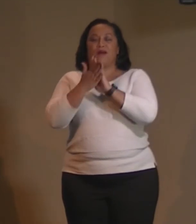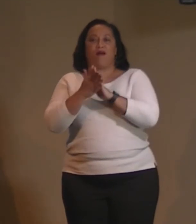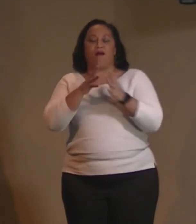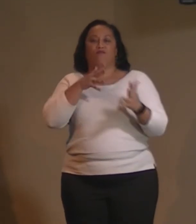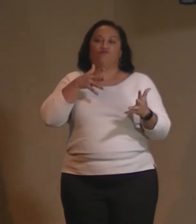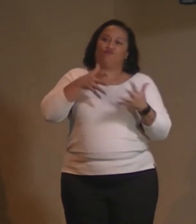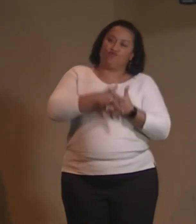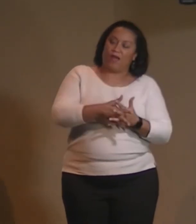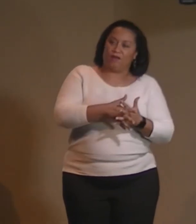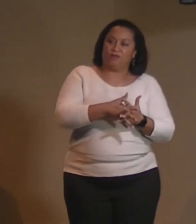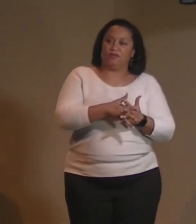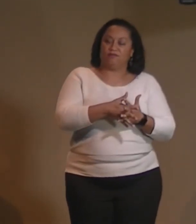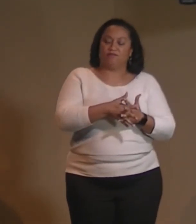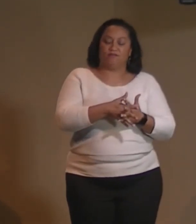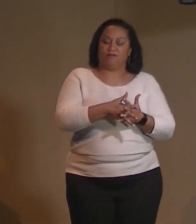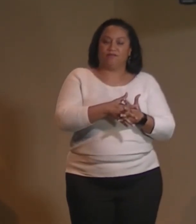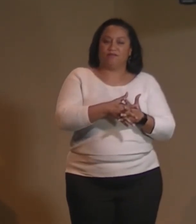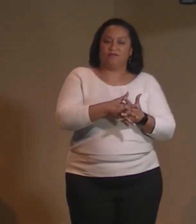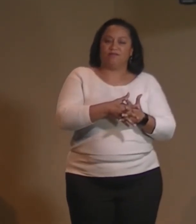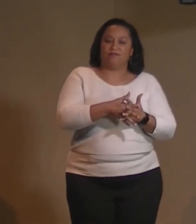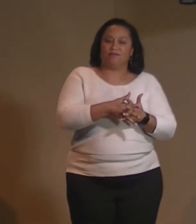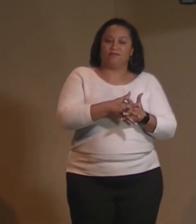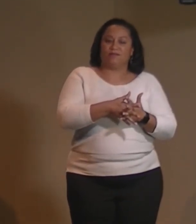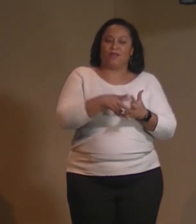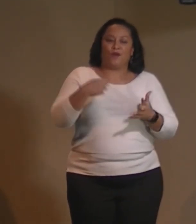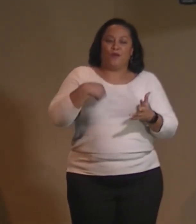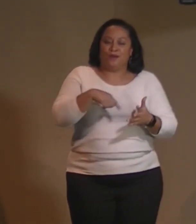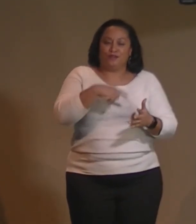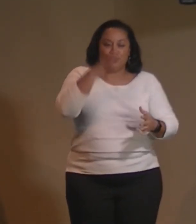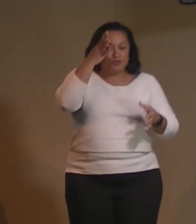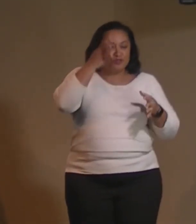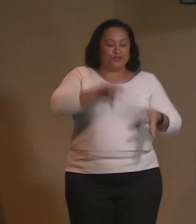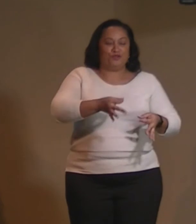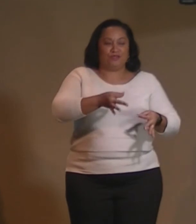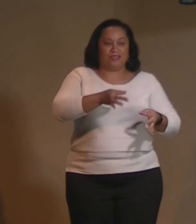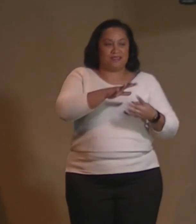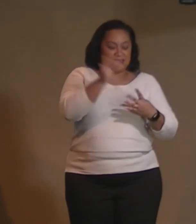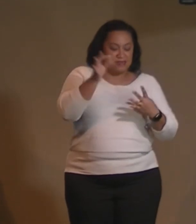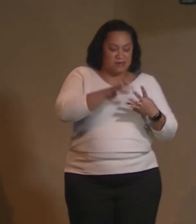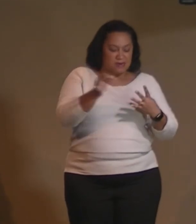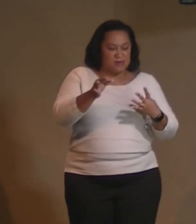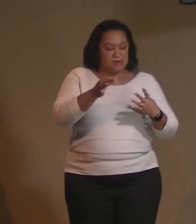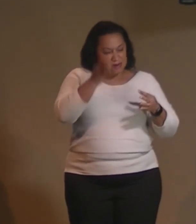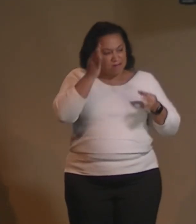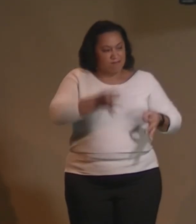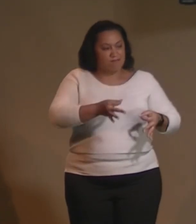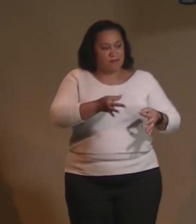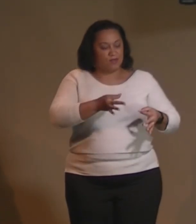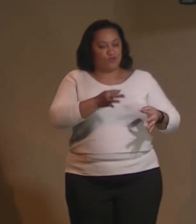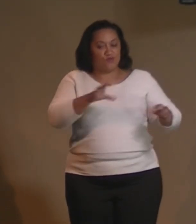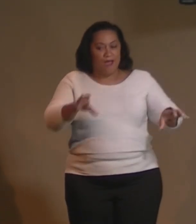first thought? What is the first thought I am choosing consciously, actively to put into the law?